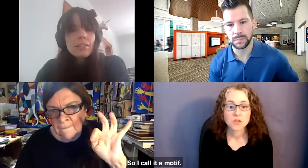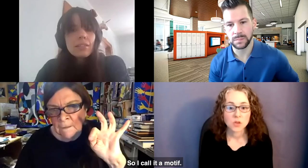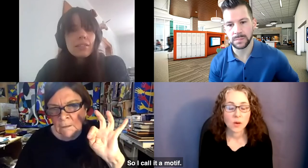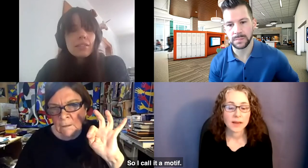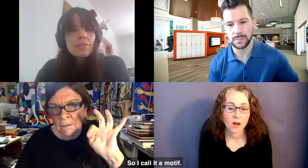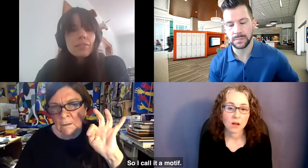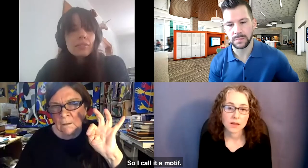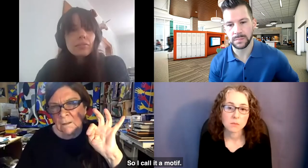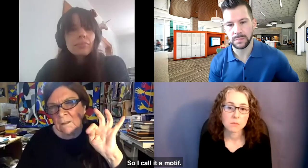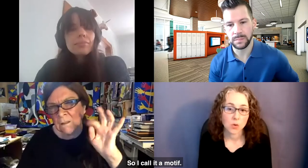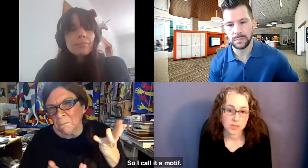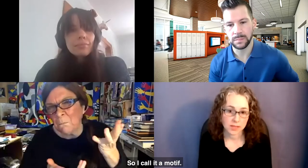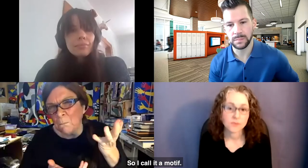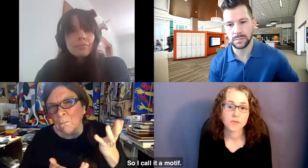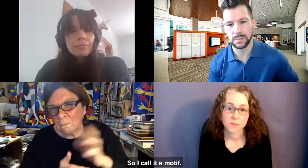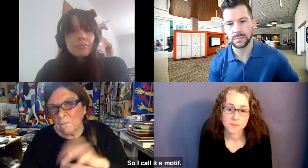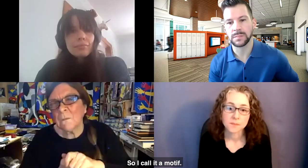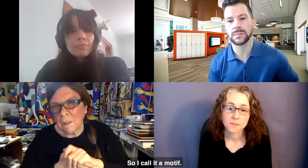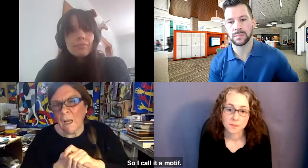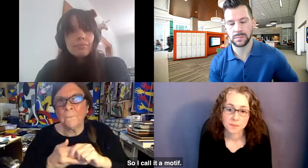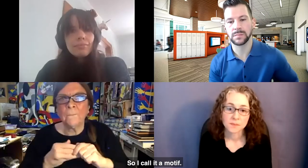So, I call it a motive.